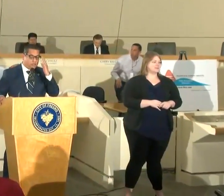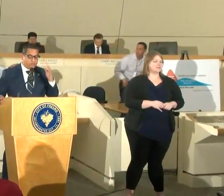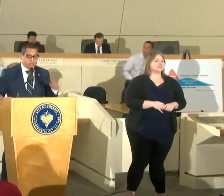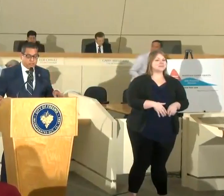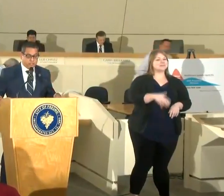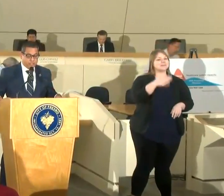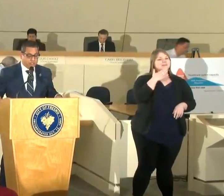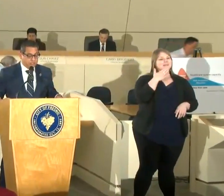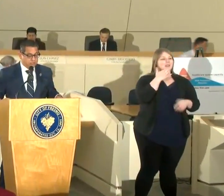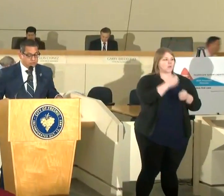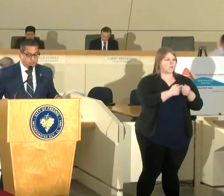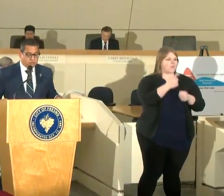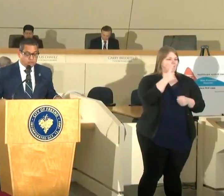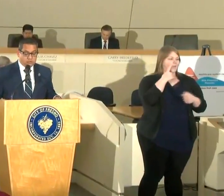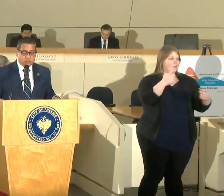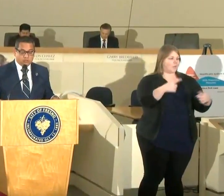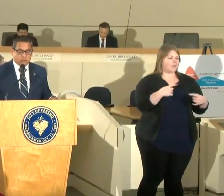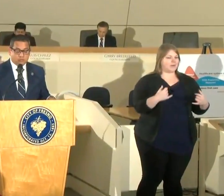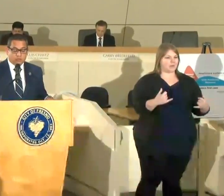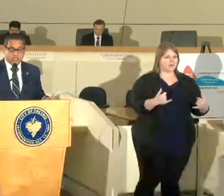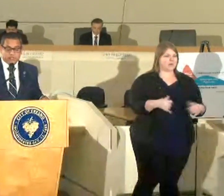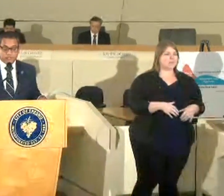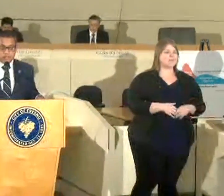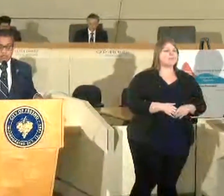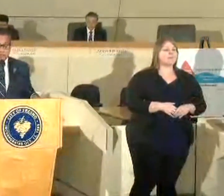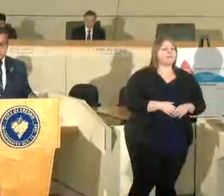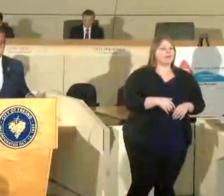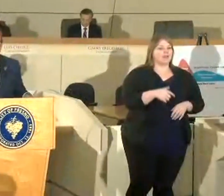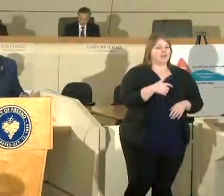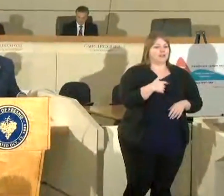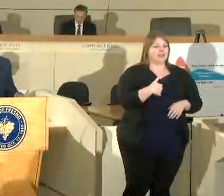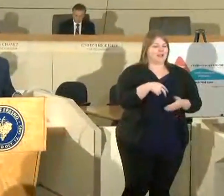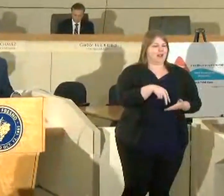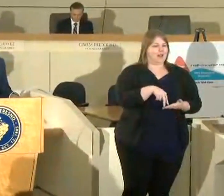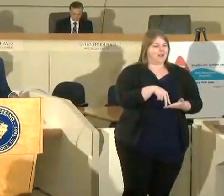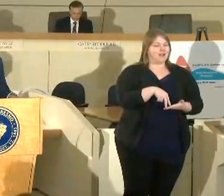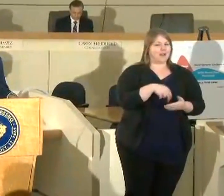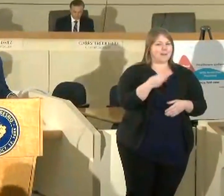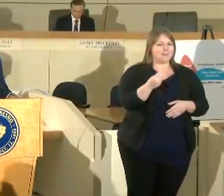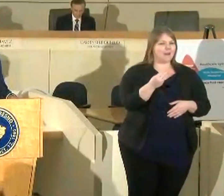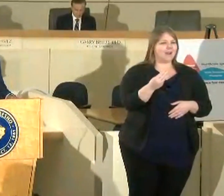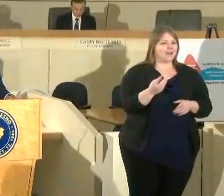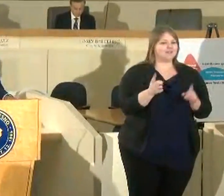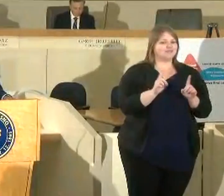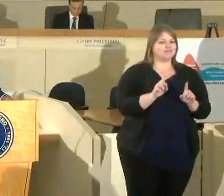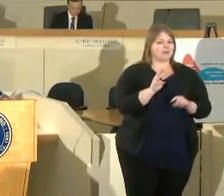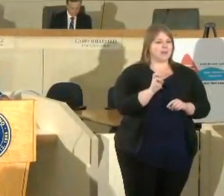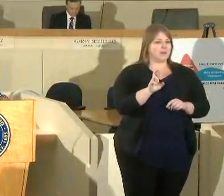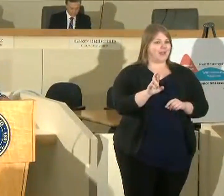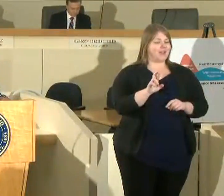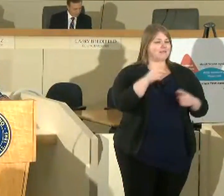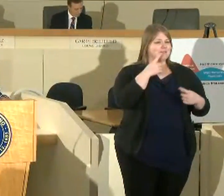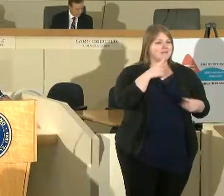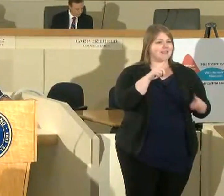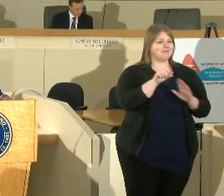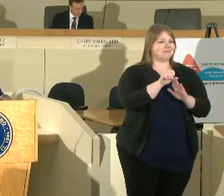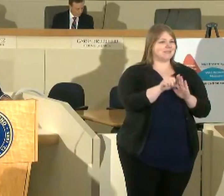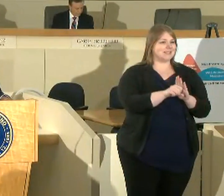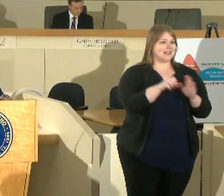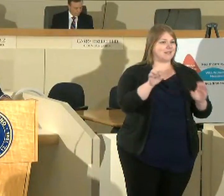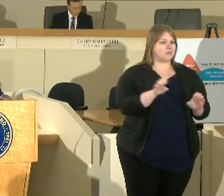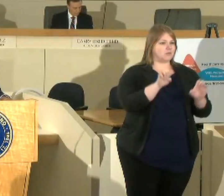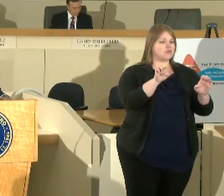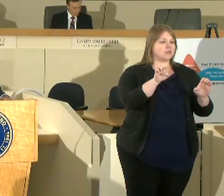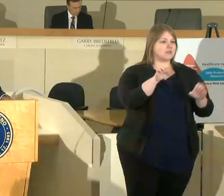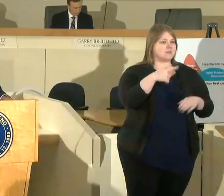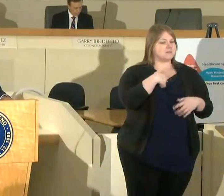thank you all for coming today when I stood here on Monday with the mayor to declare a state of emergency we made it clear that we